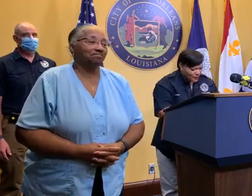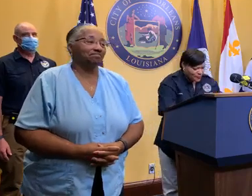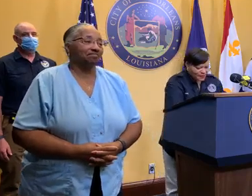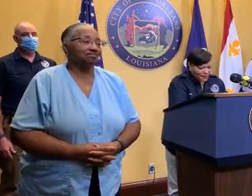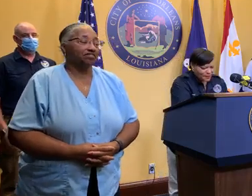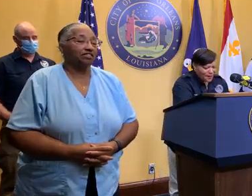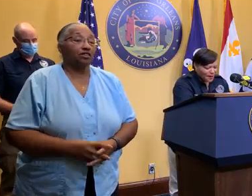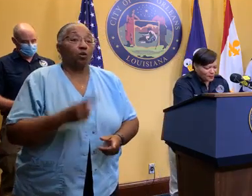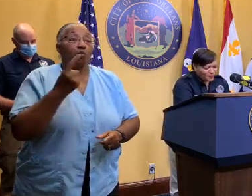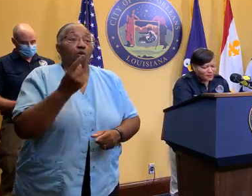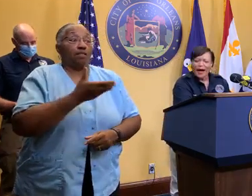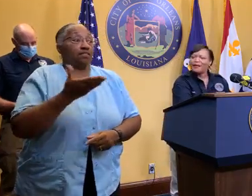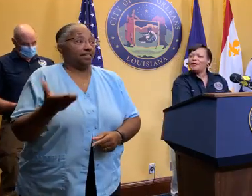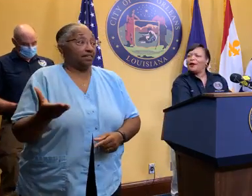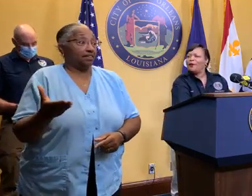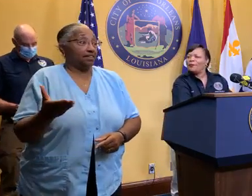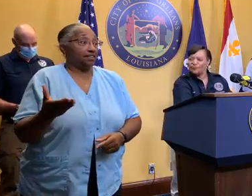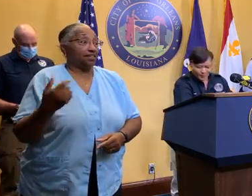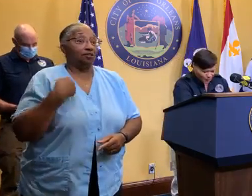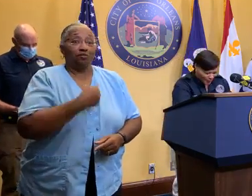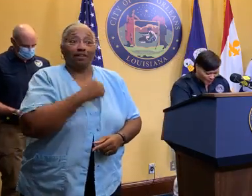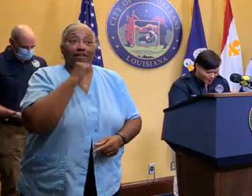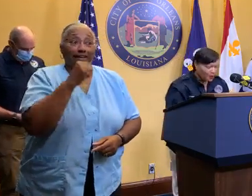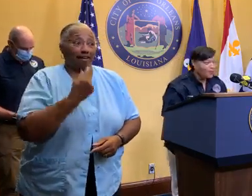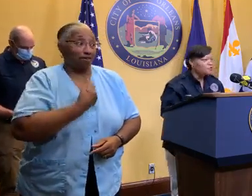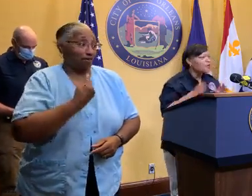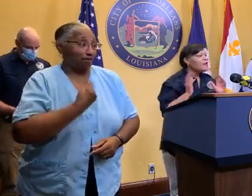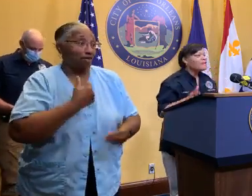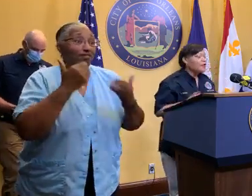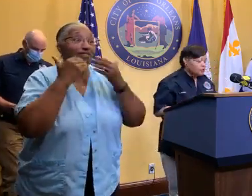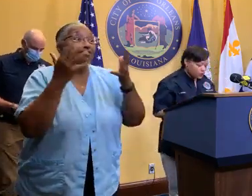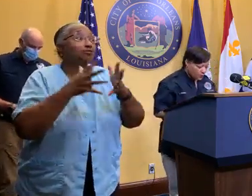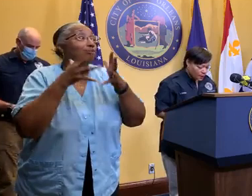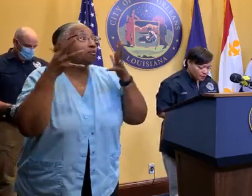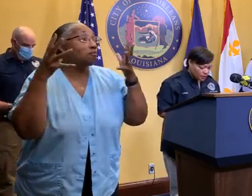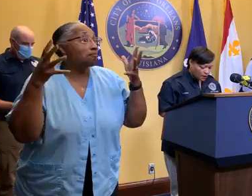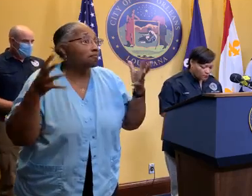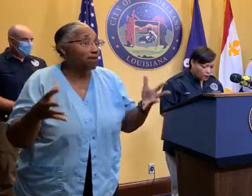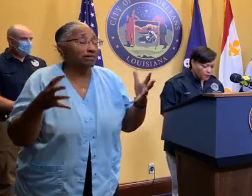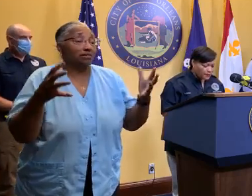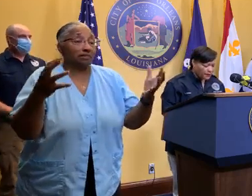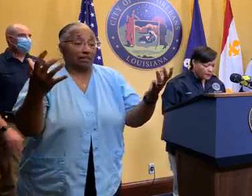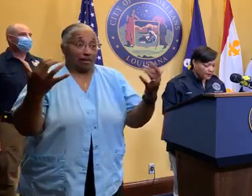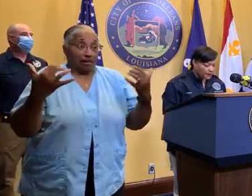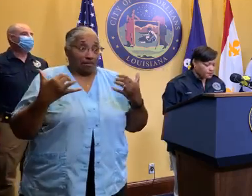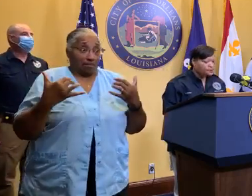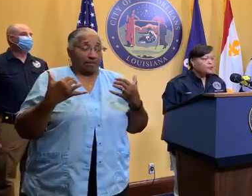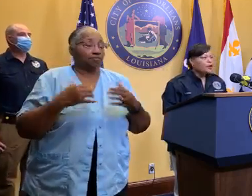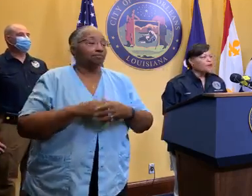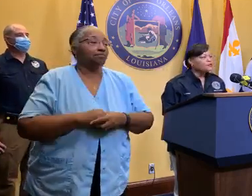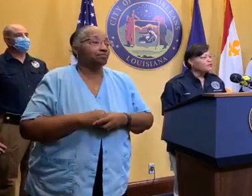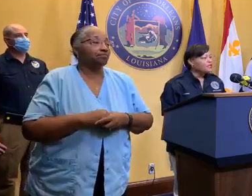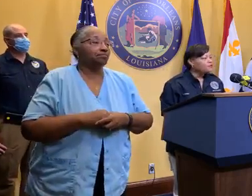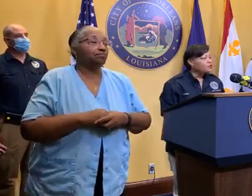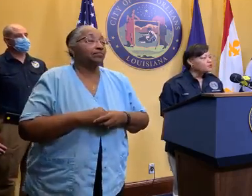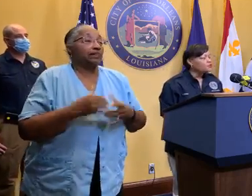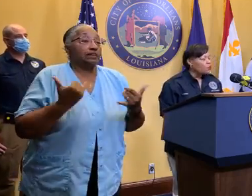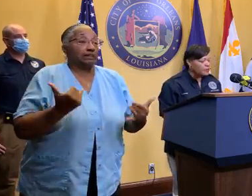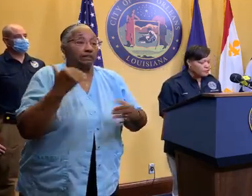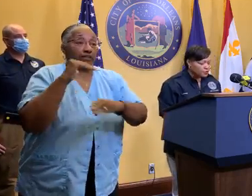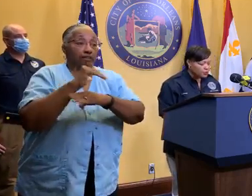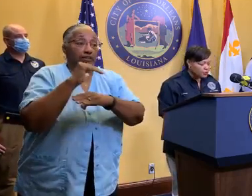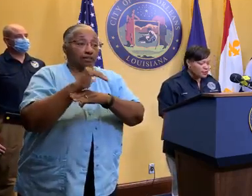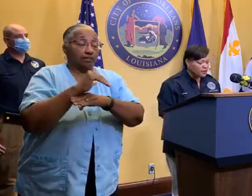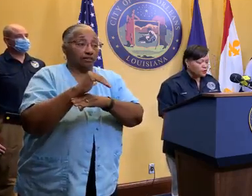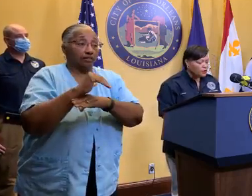One thing about it, we're not alone. Thank you so much. Thank you so much for being here this evening. Just